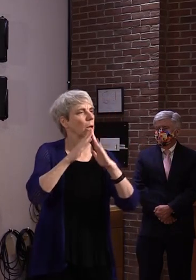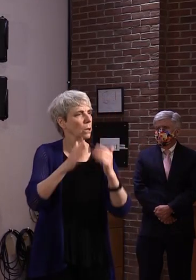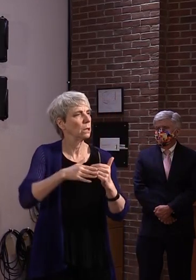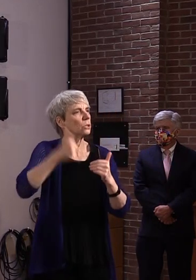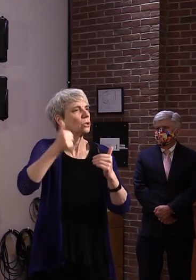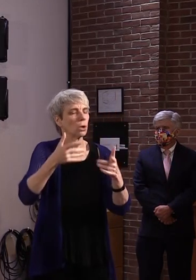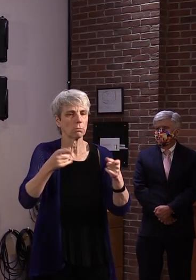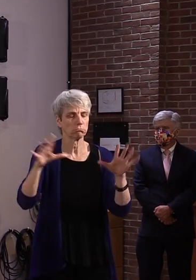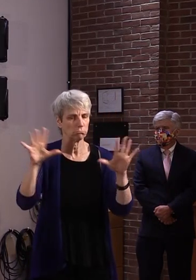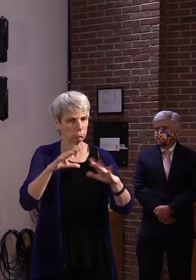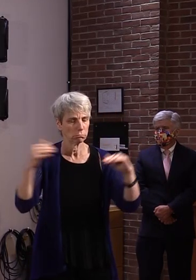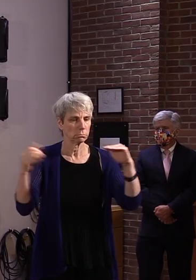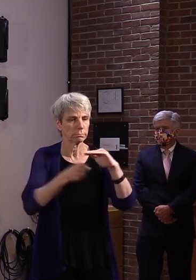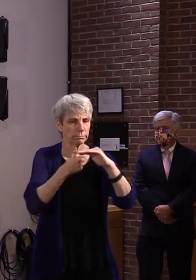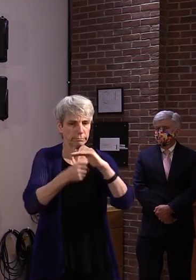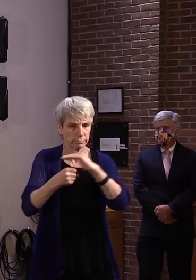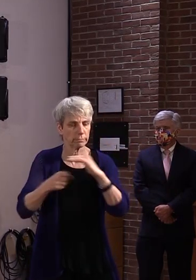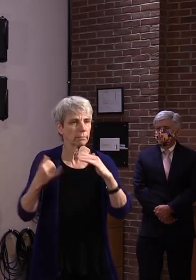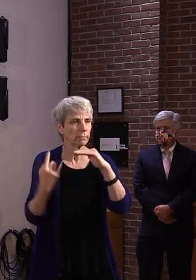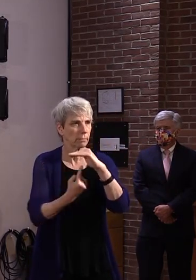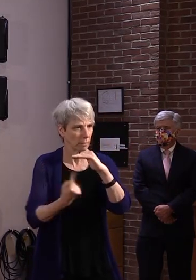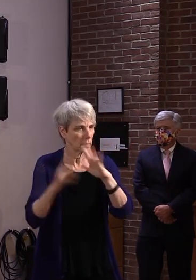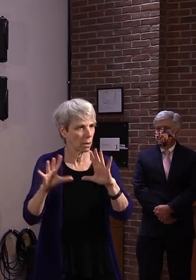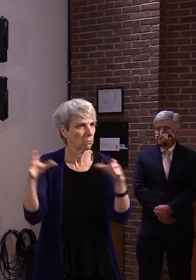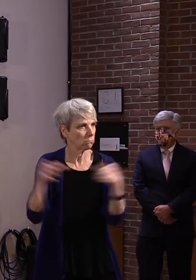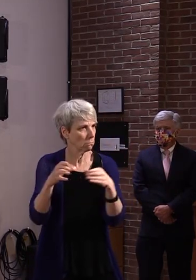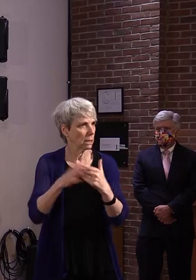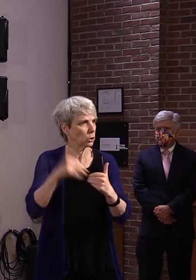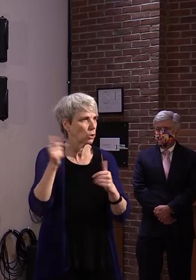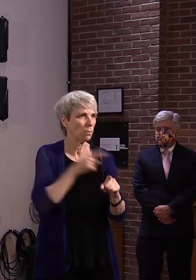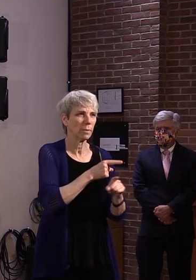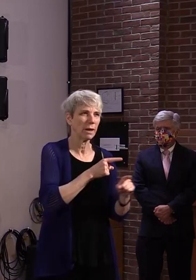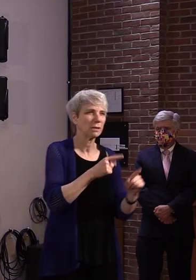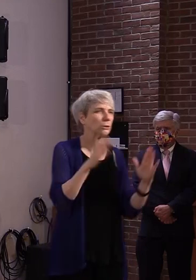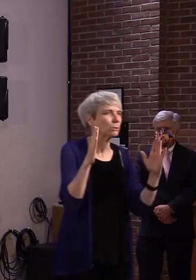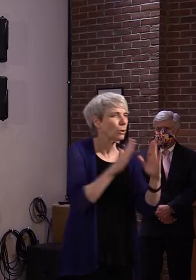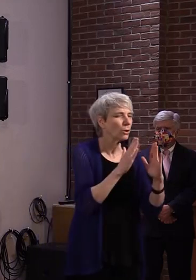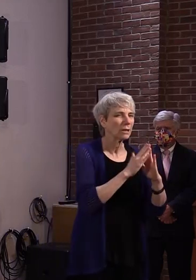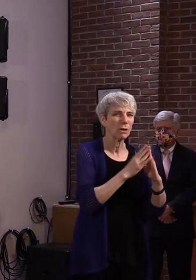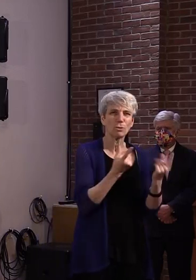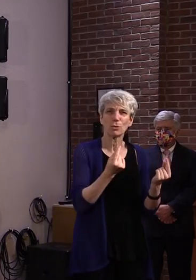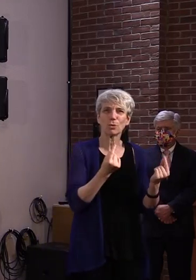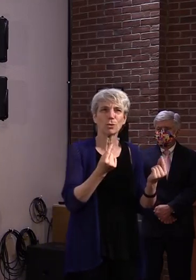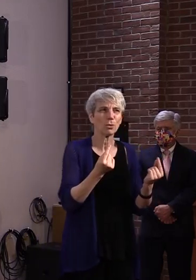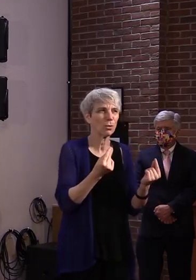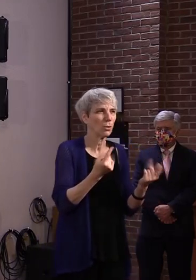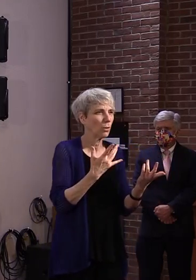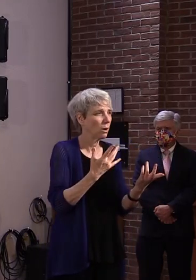gatherings, too. Yes, absolutely. So let's use Fairhaven as an example.